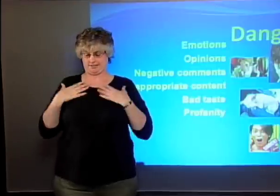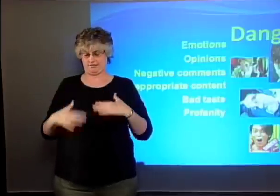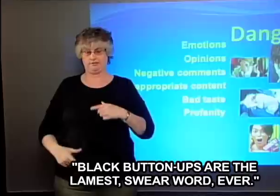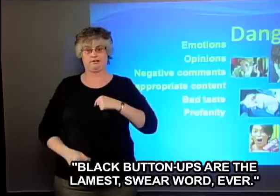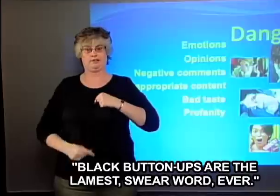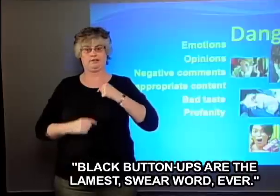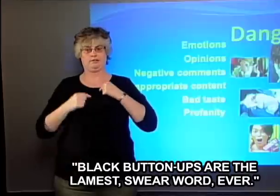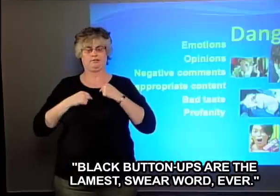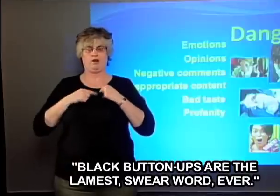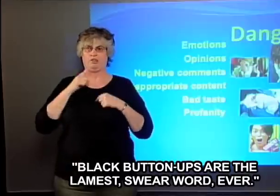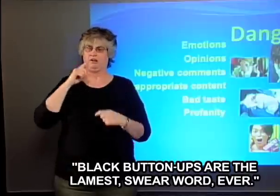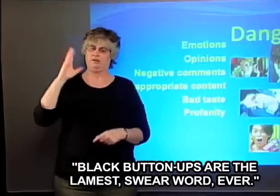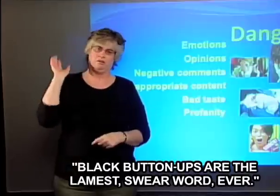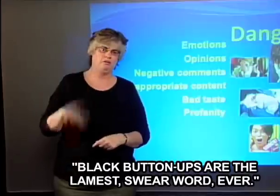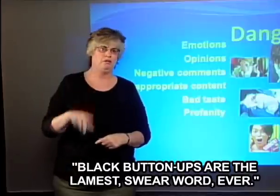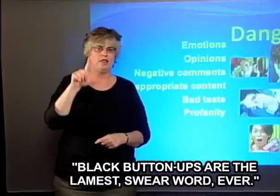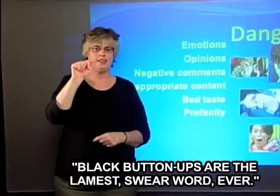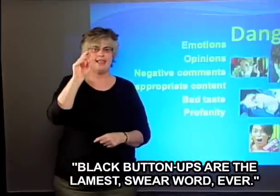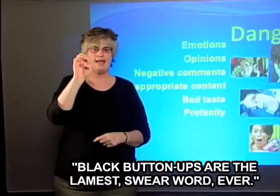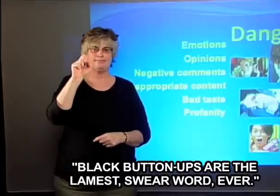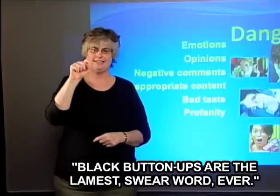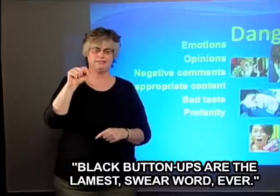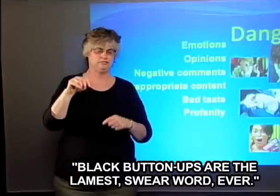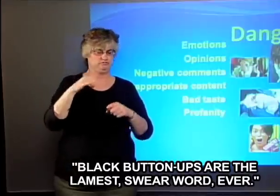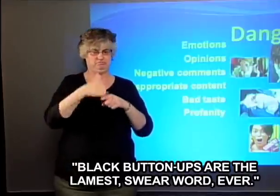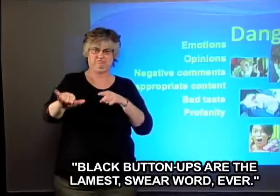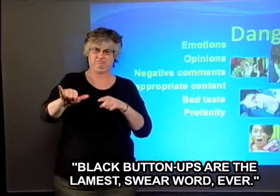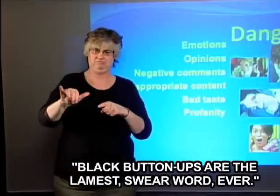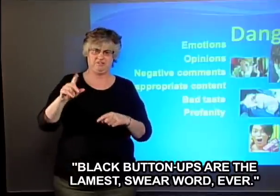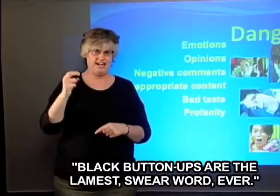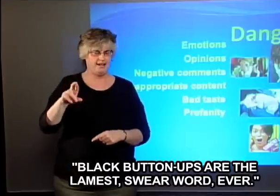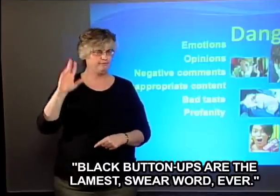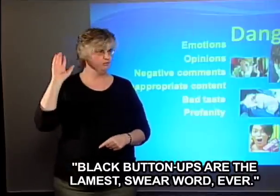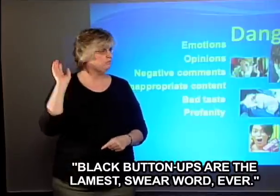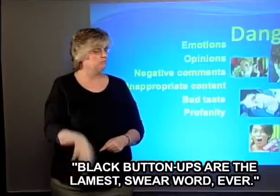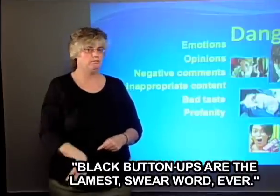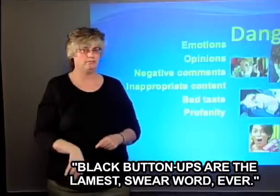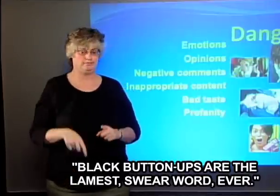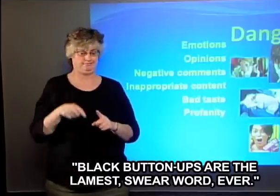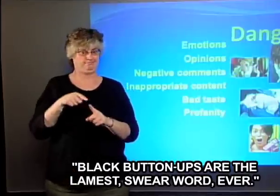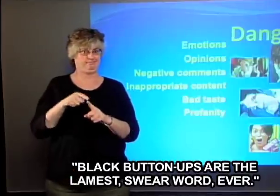Black button ups are the lamest swear word ever.